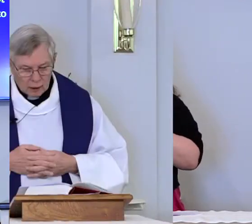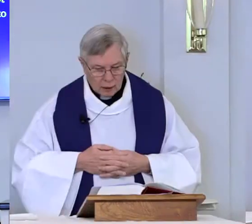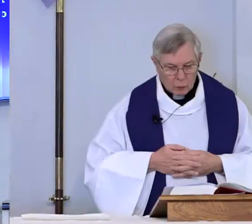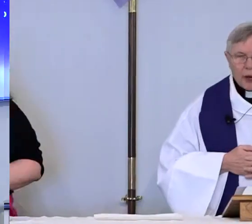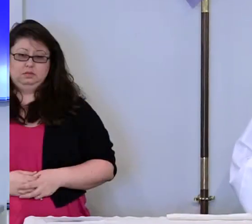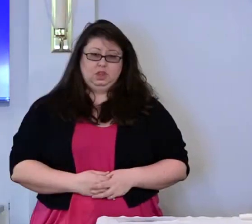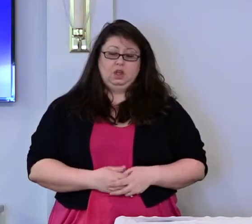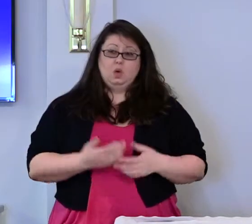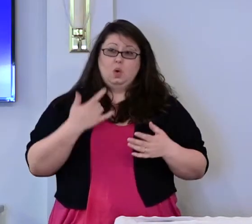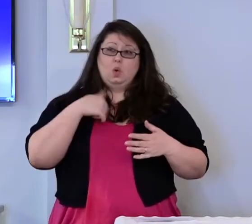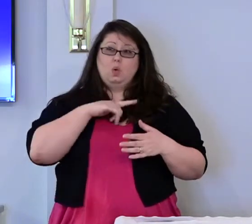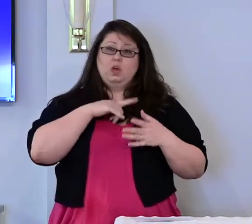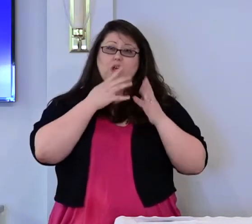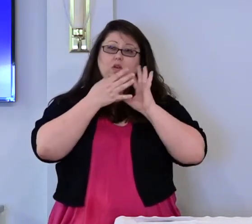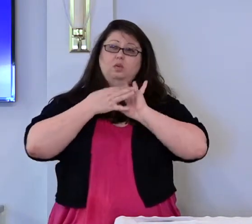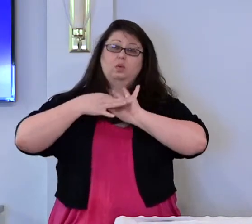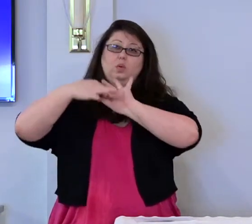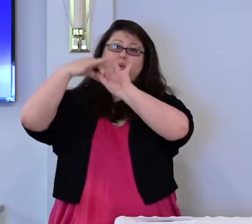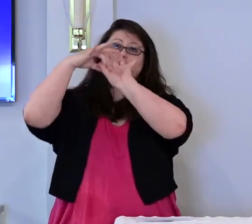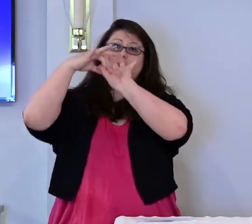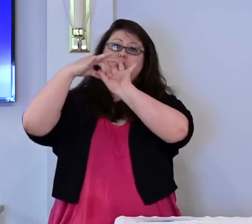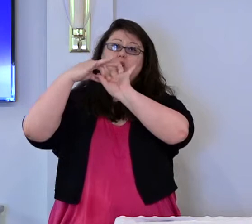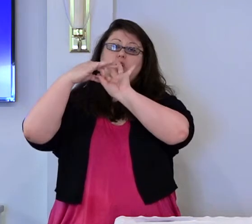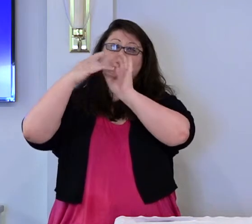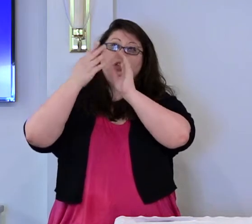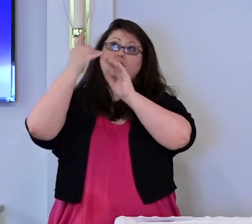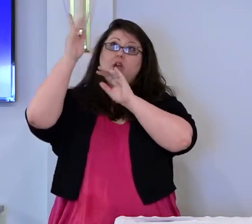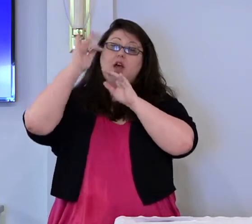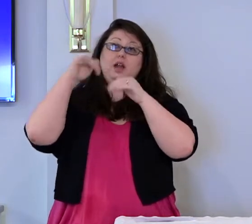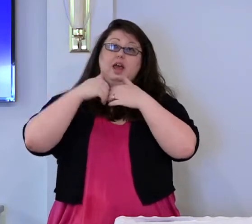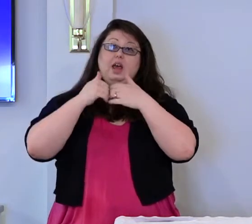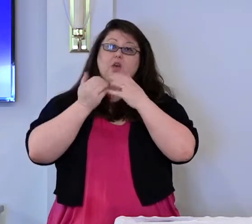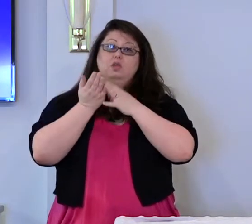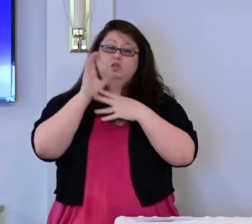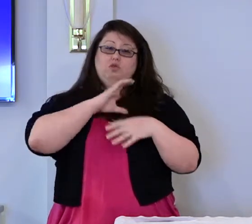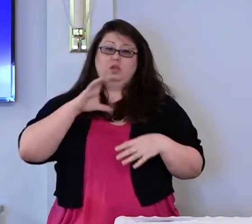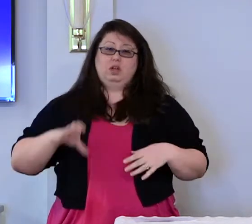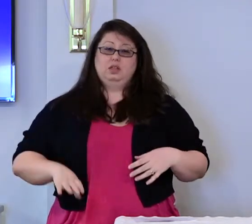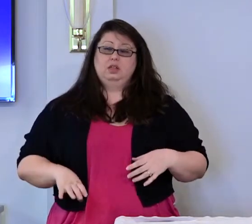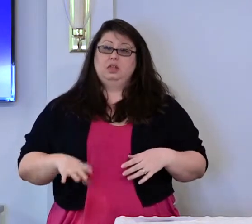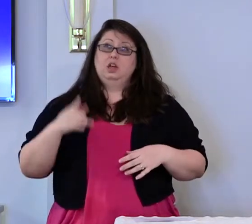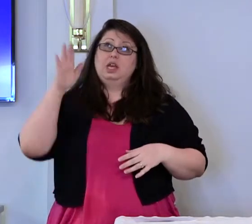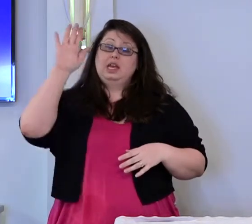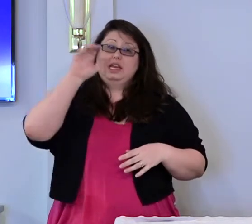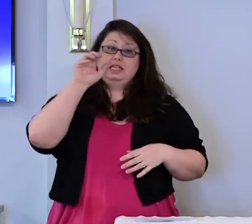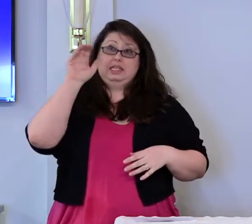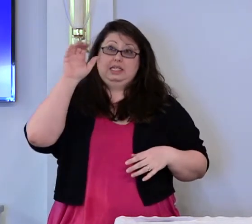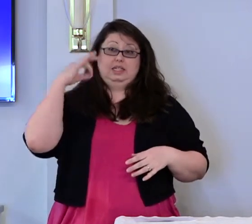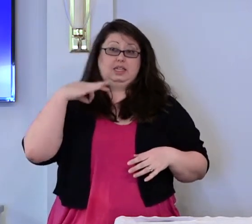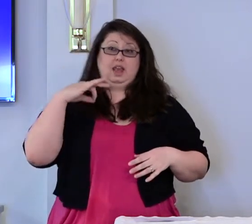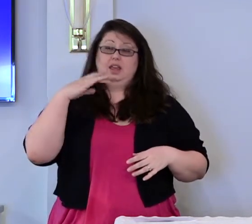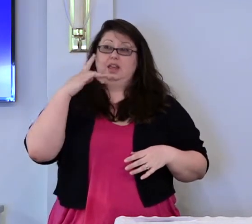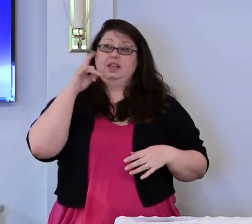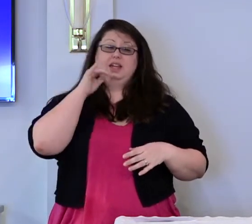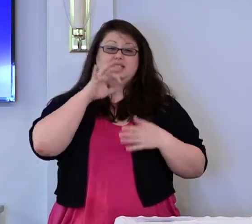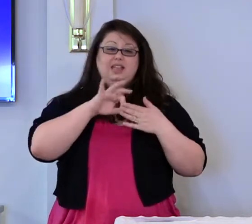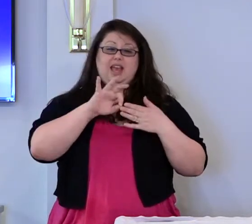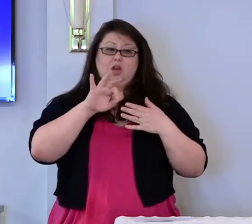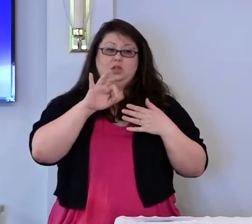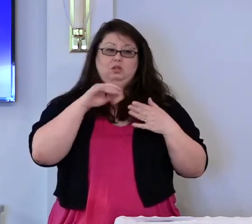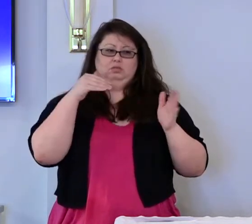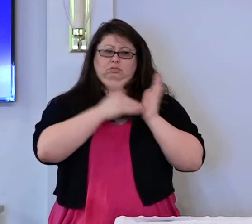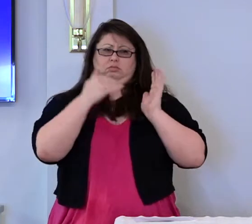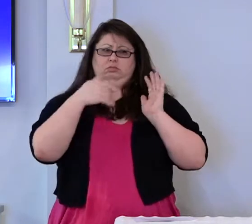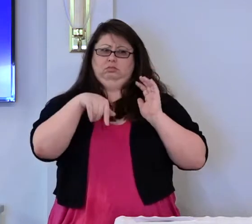We are reconciled to God through Christ. For his sake, God does not count our trespasses